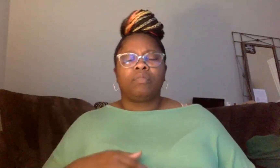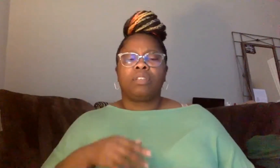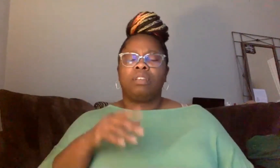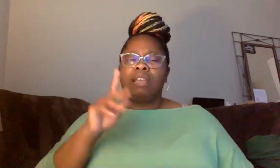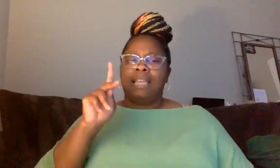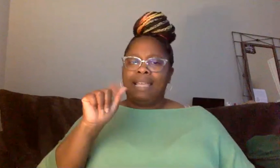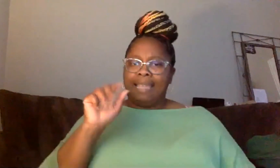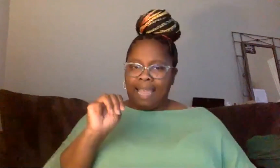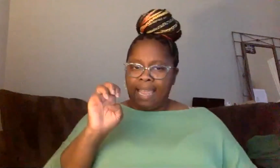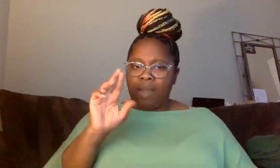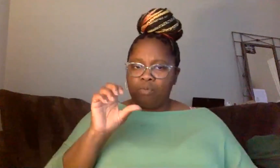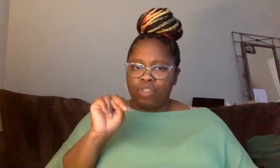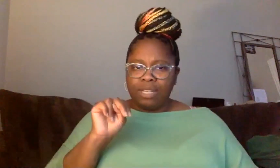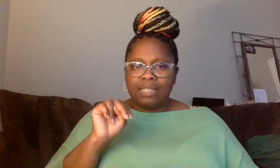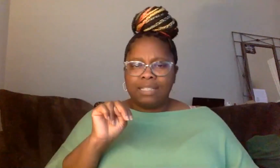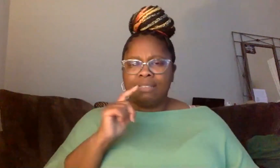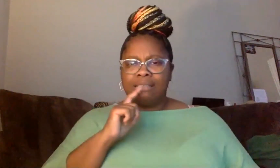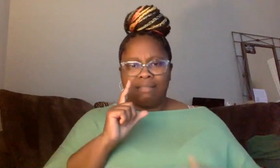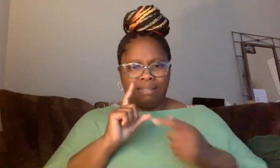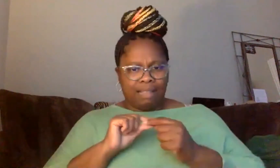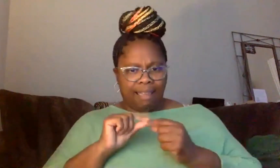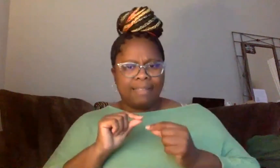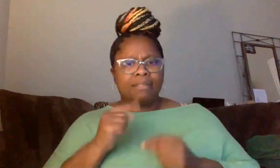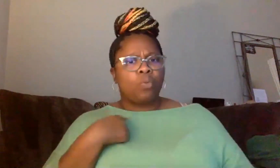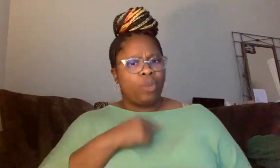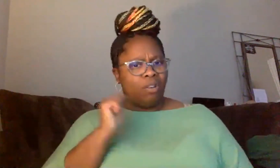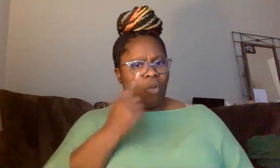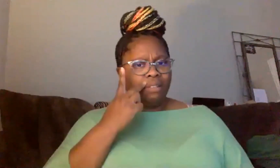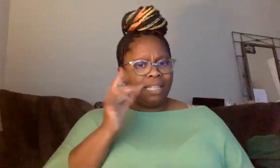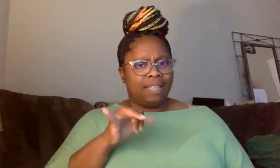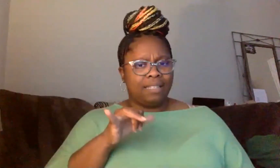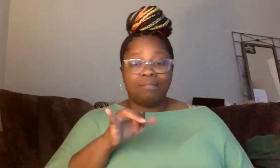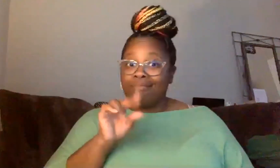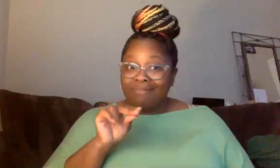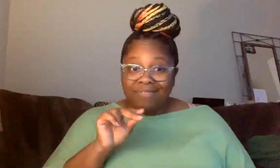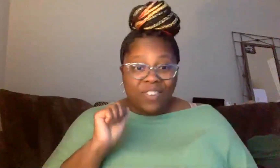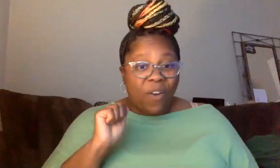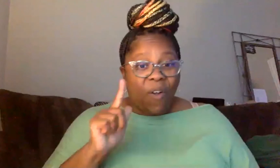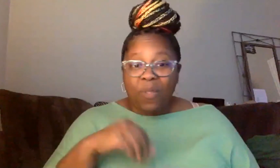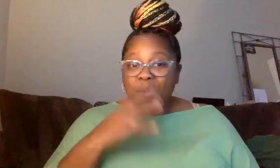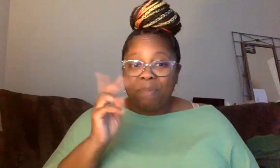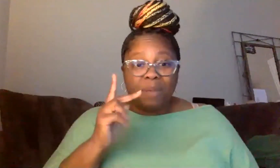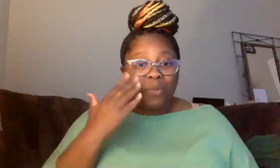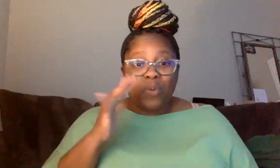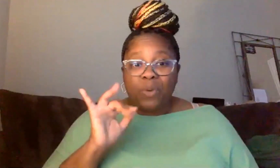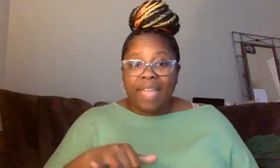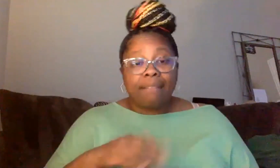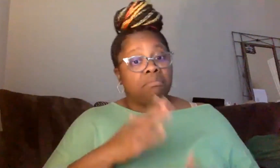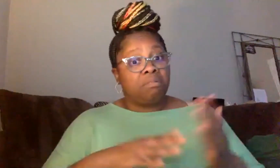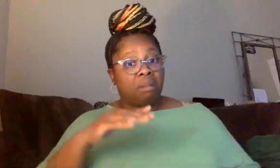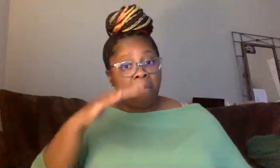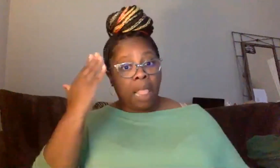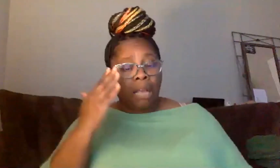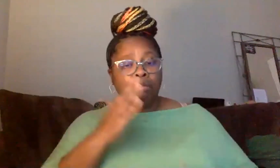says, uh, you know, we all see this all white people do not see that some black people do not see that some Latino